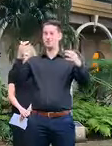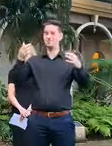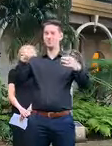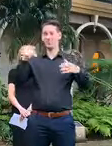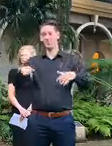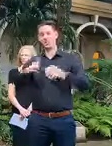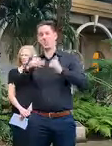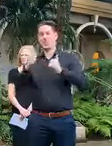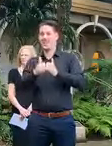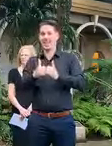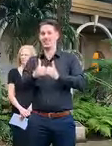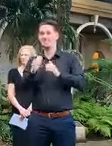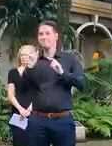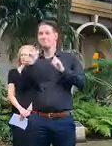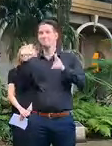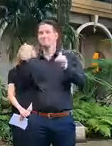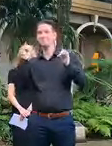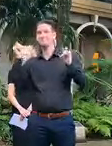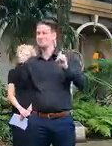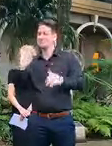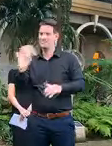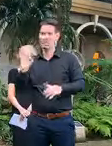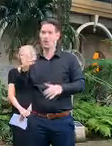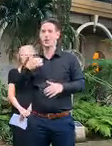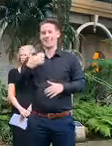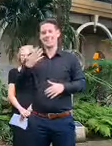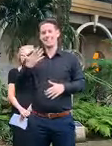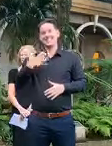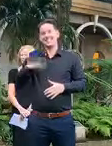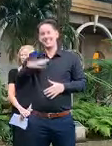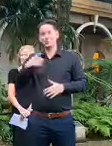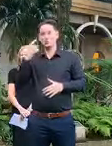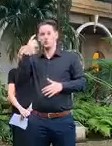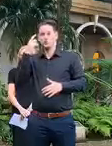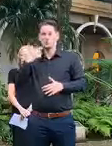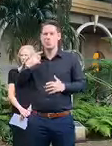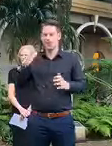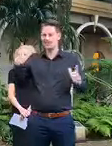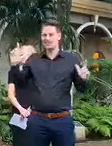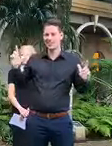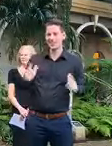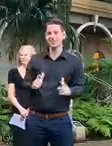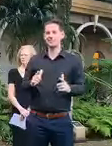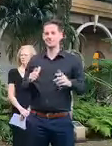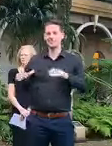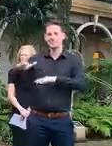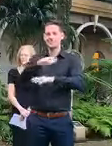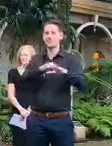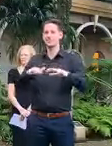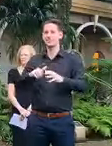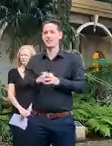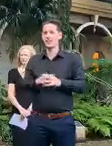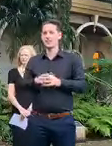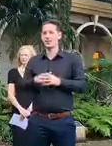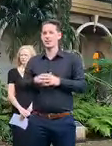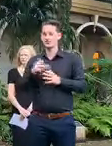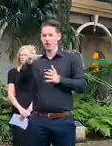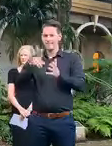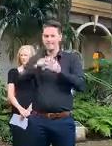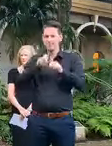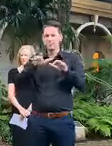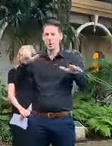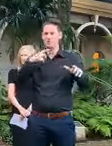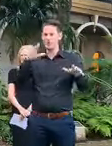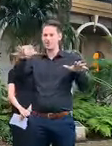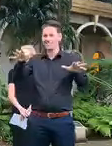This is the time where we need to curb, make sure that we are stemming that flow, making sure we're